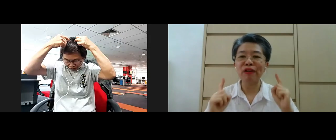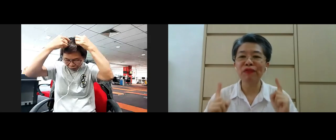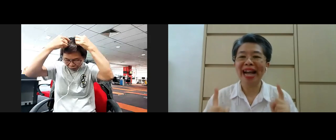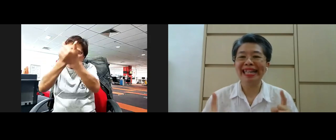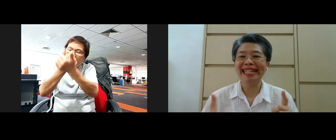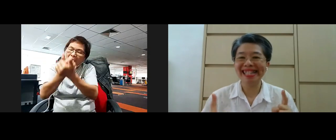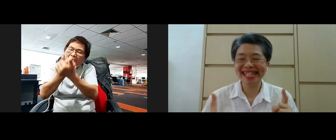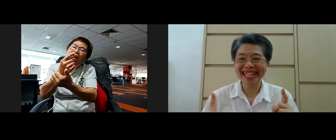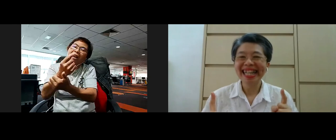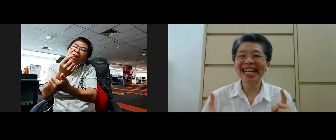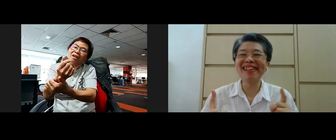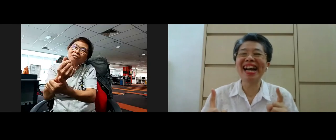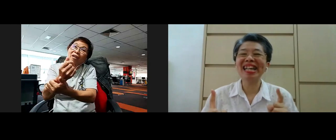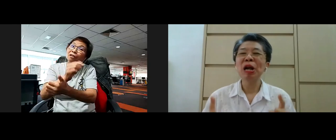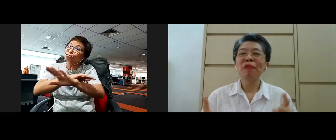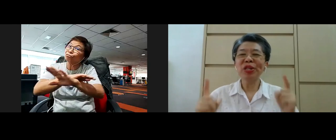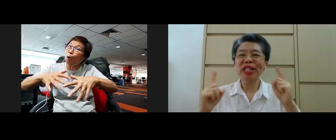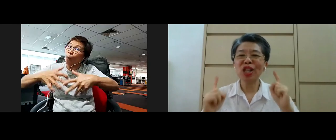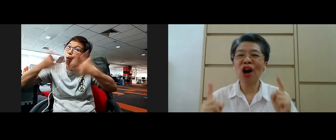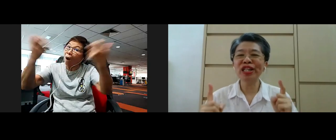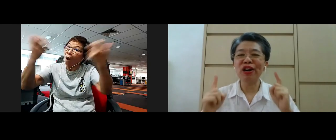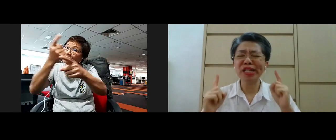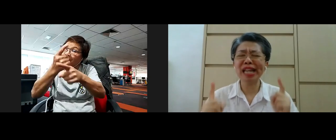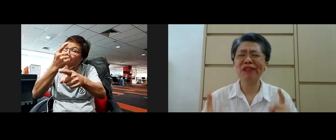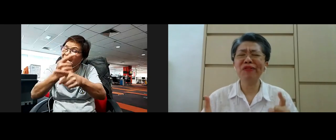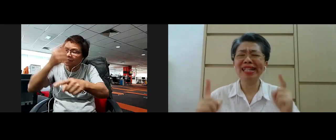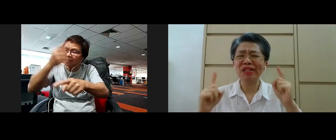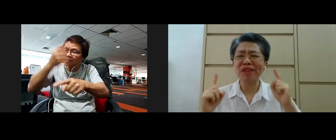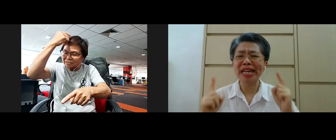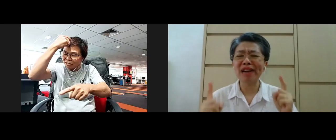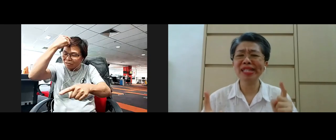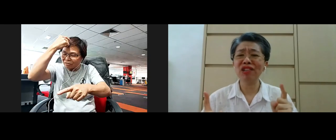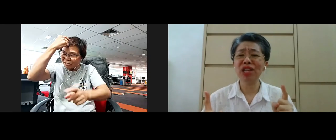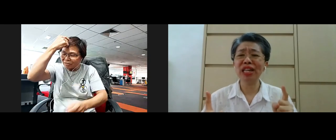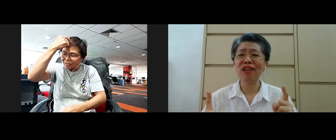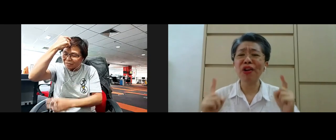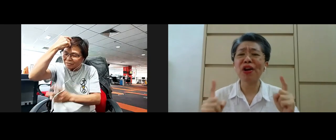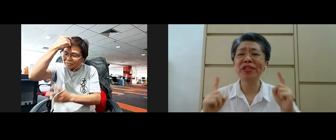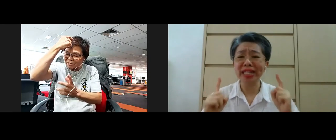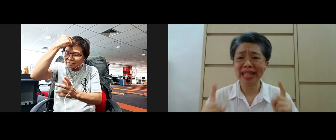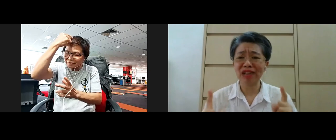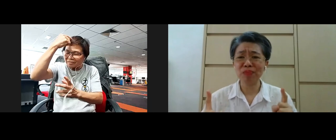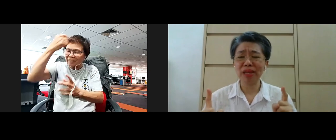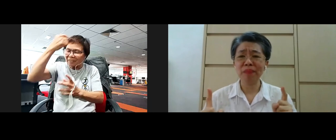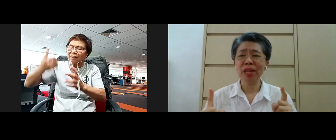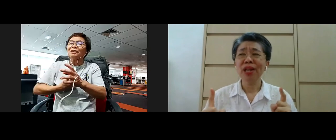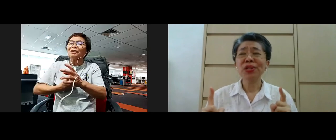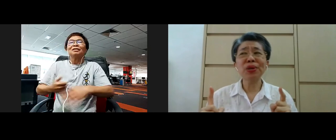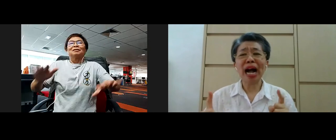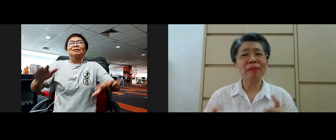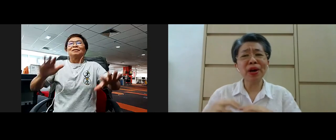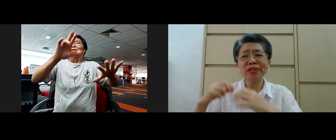and non-violence right so the thought of selfless renunciation or non-attachment